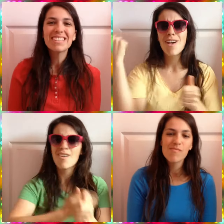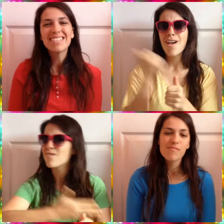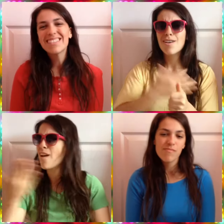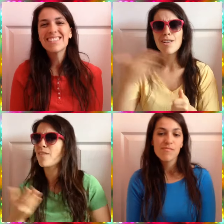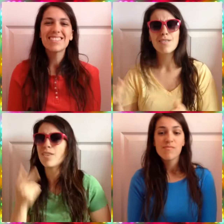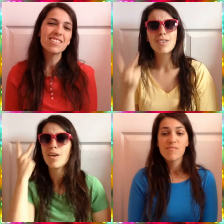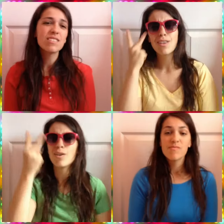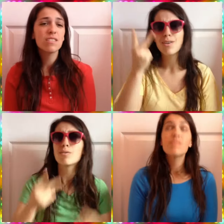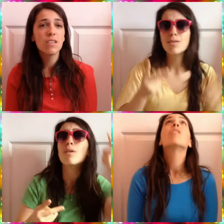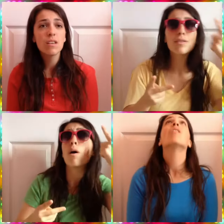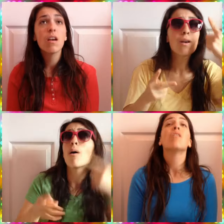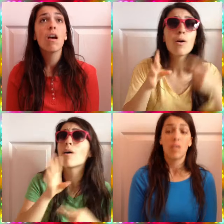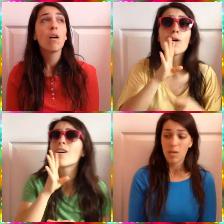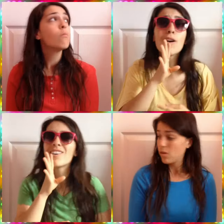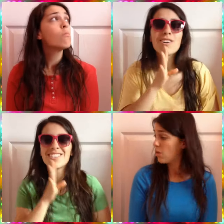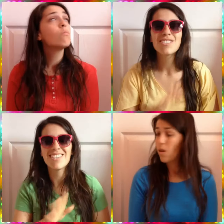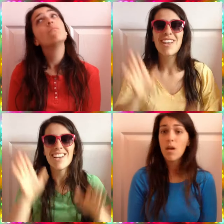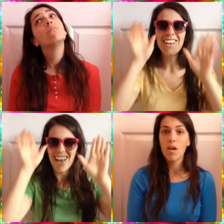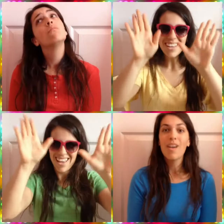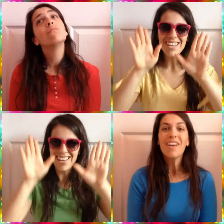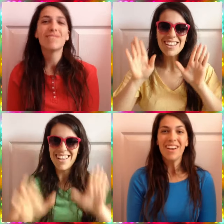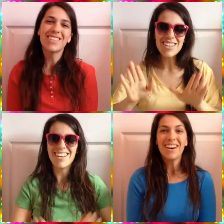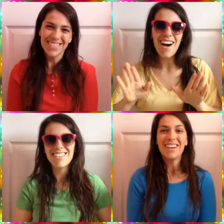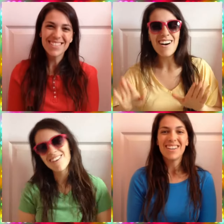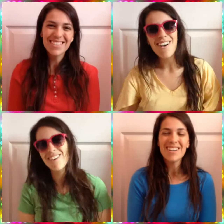Everything you see, or think, or say, is awesome